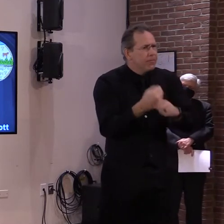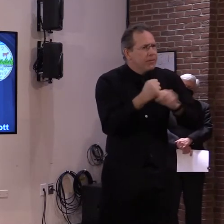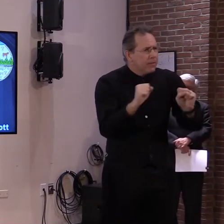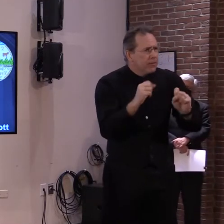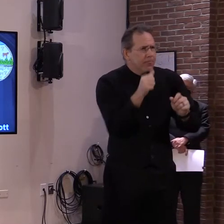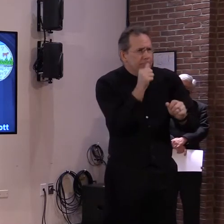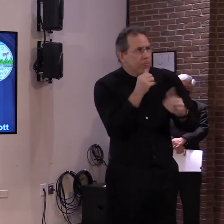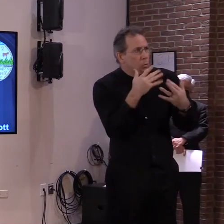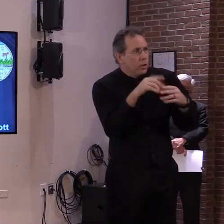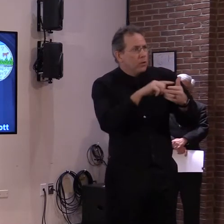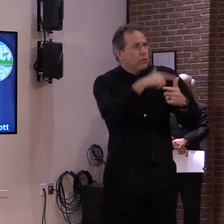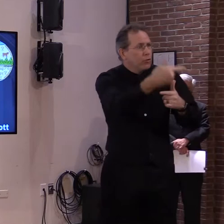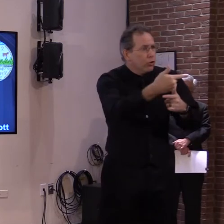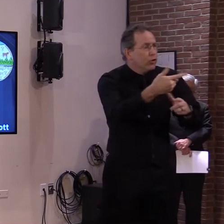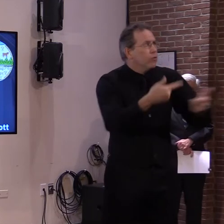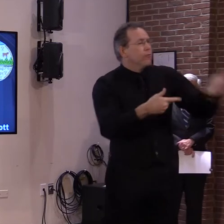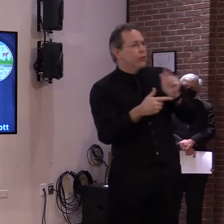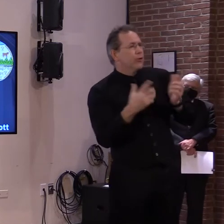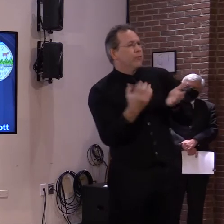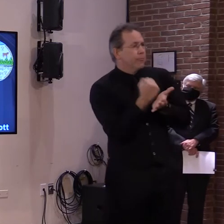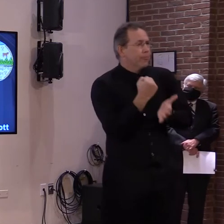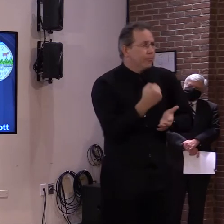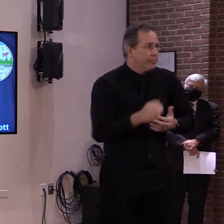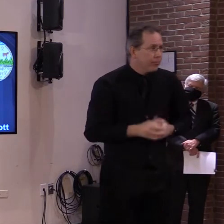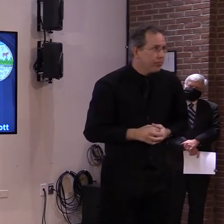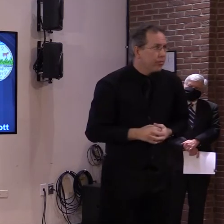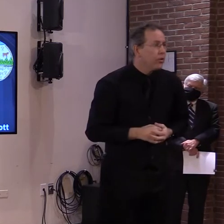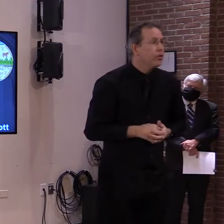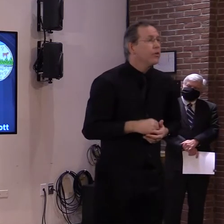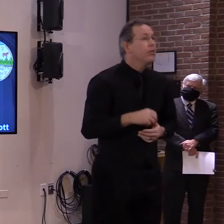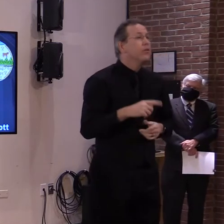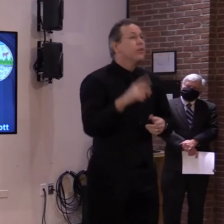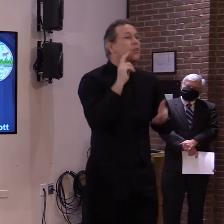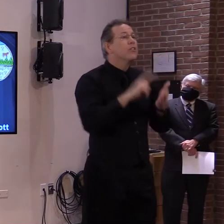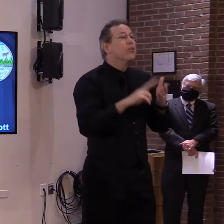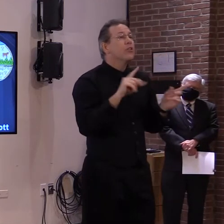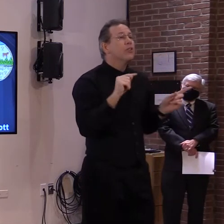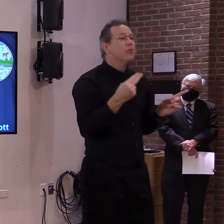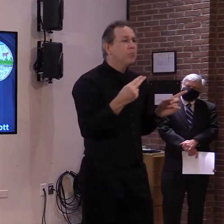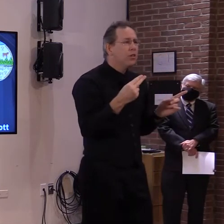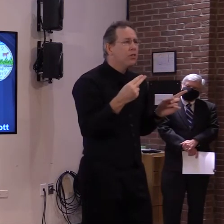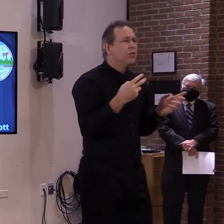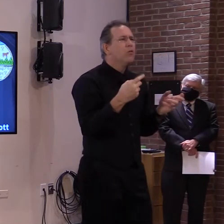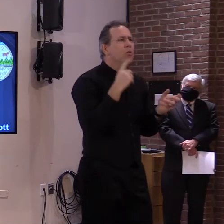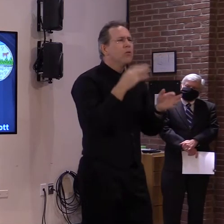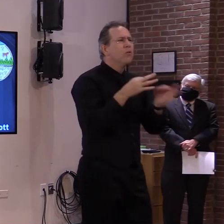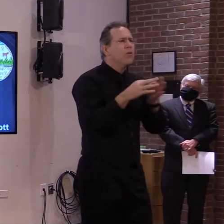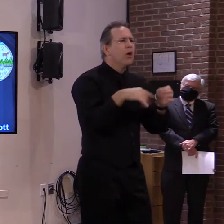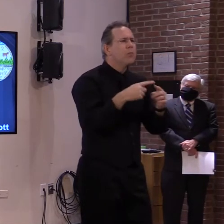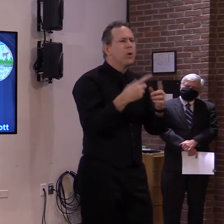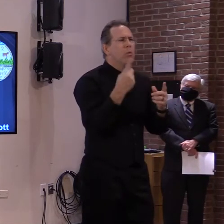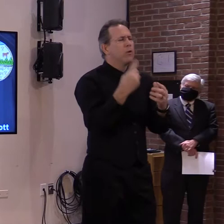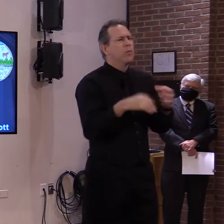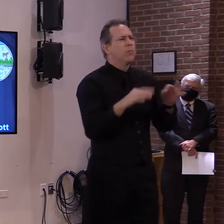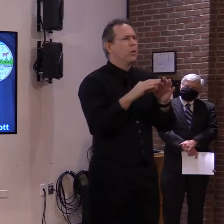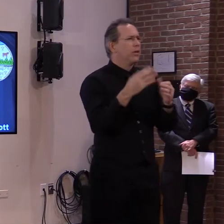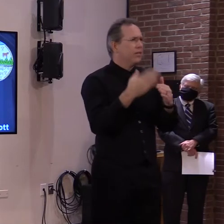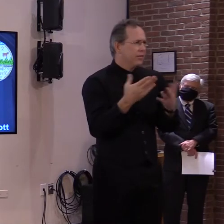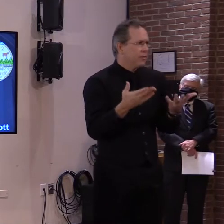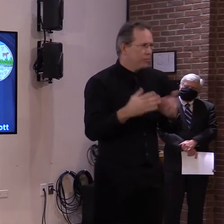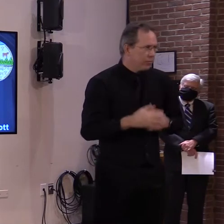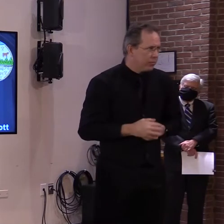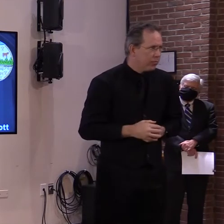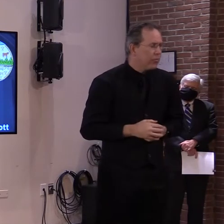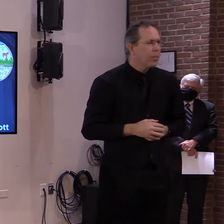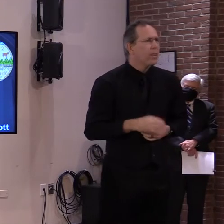French for our weekly education update, I want to talk about one of the many hardworking school employees who